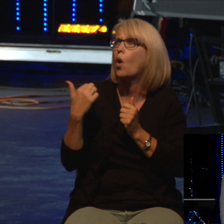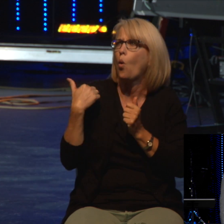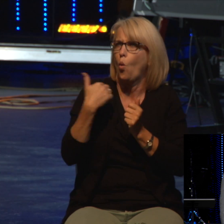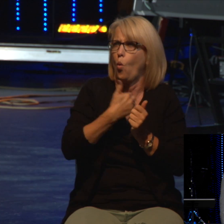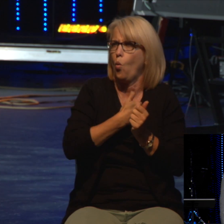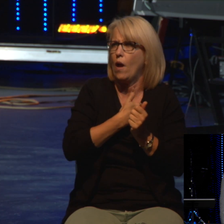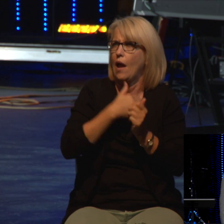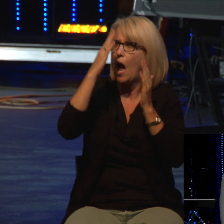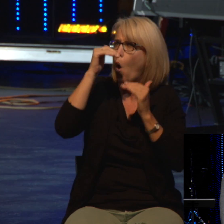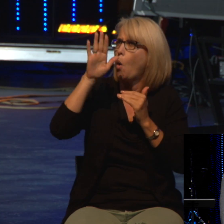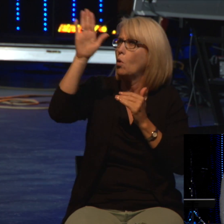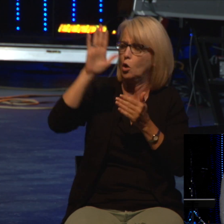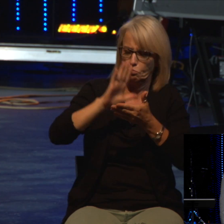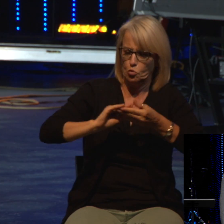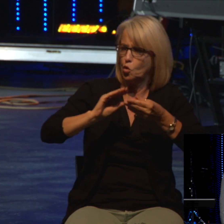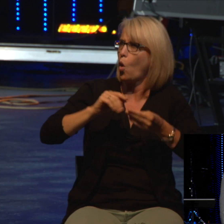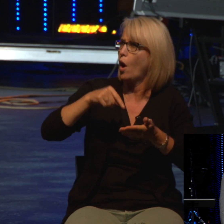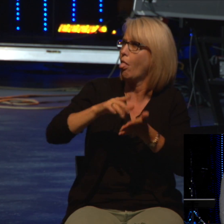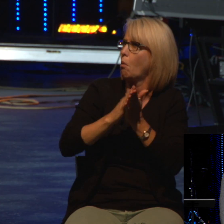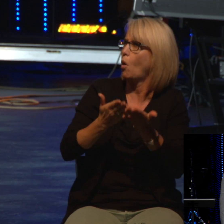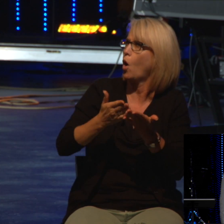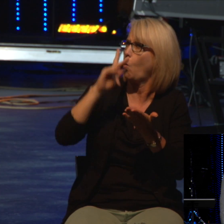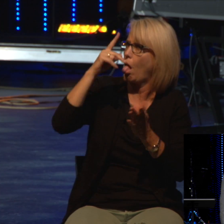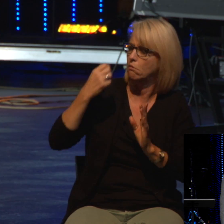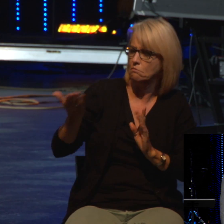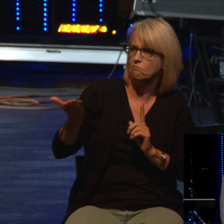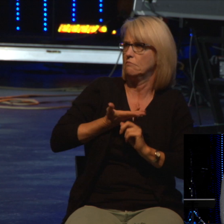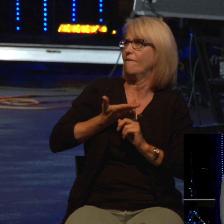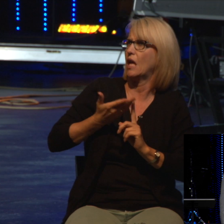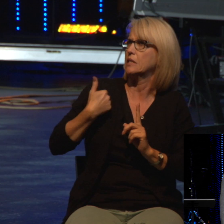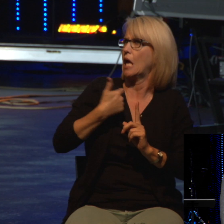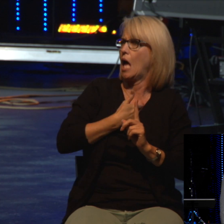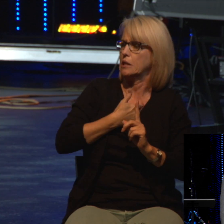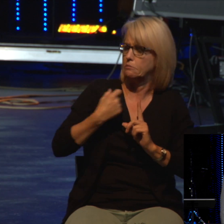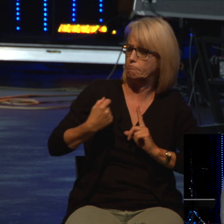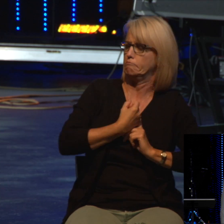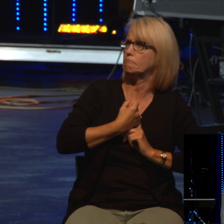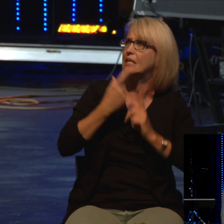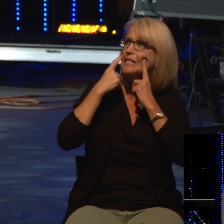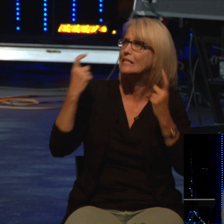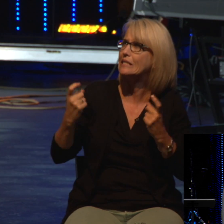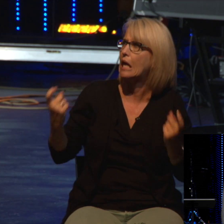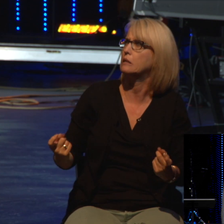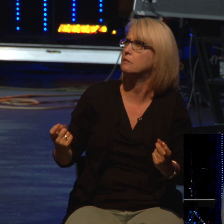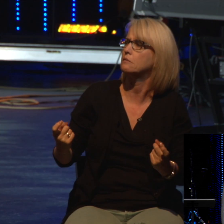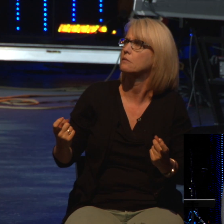a conviction of sin and what it can accomplish. And I pray again that everyone here